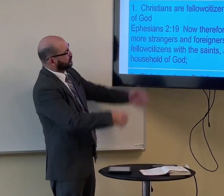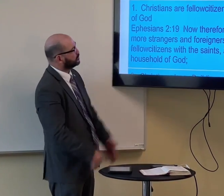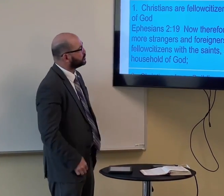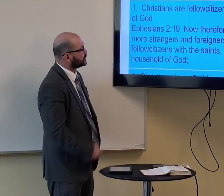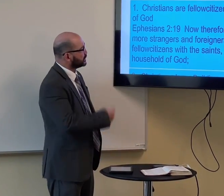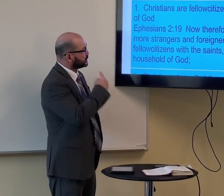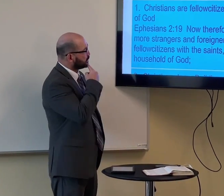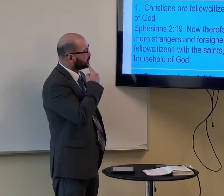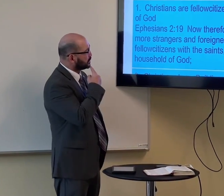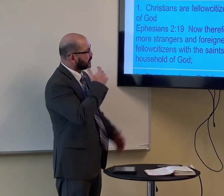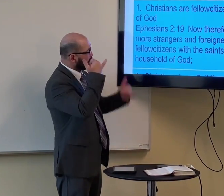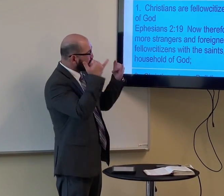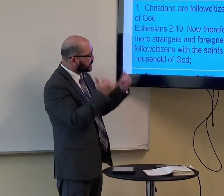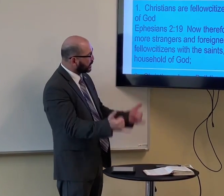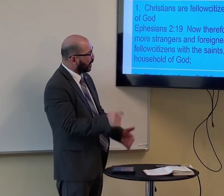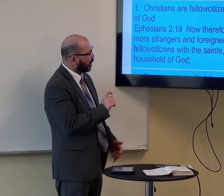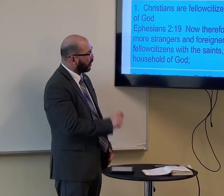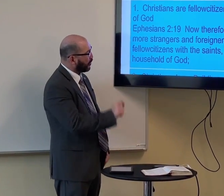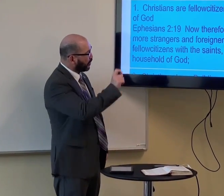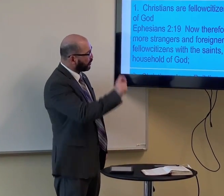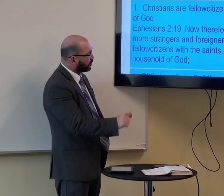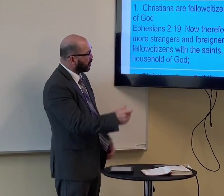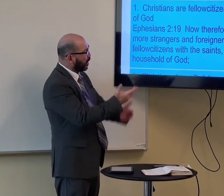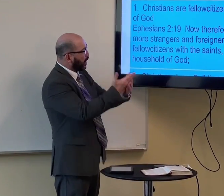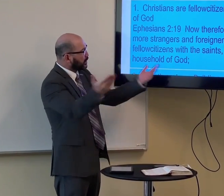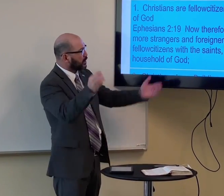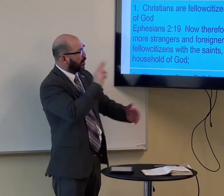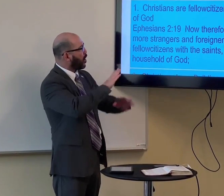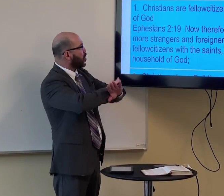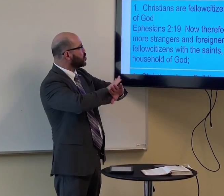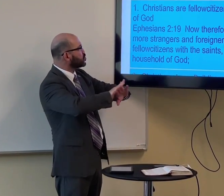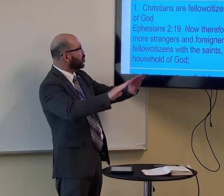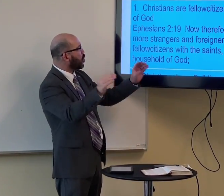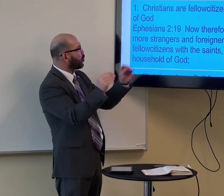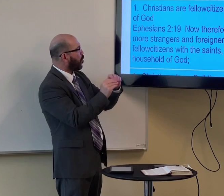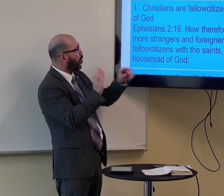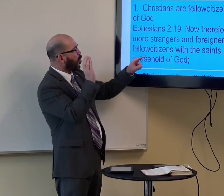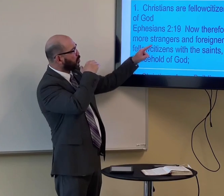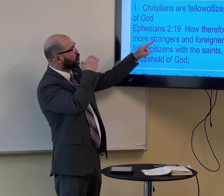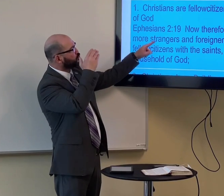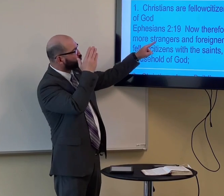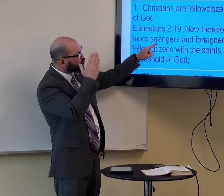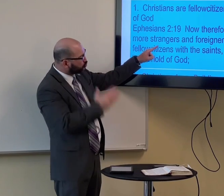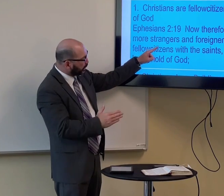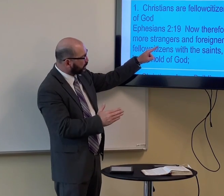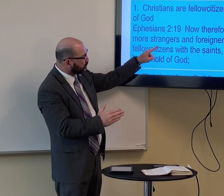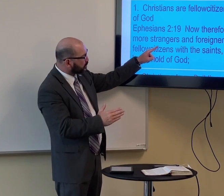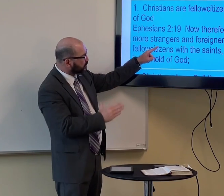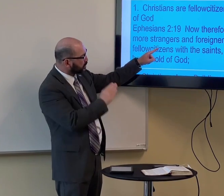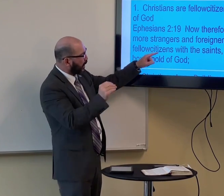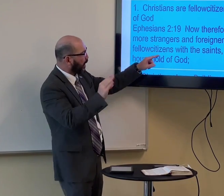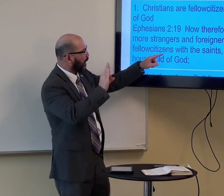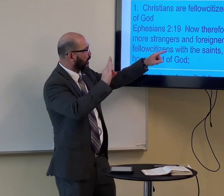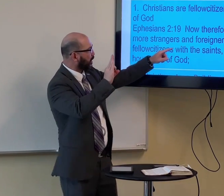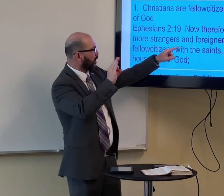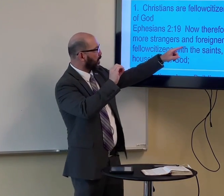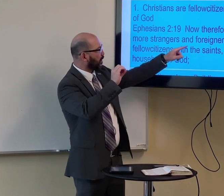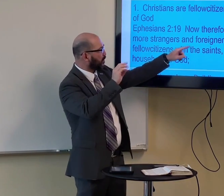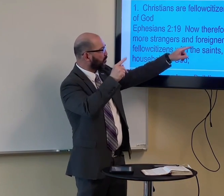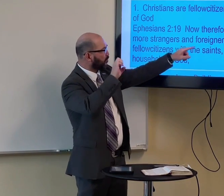Ephesians 2.19, it says, now, therefore, you are no more strangers and foreigners.